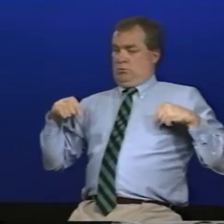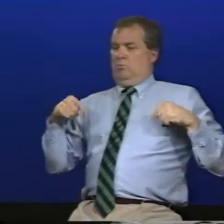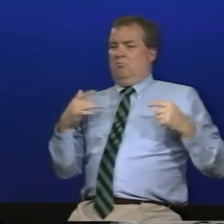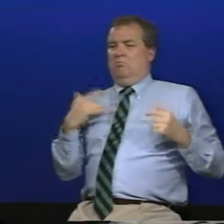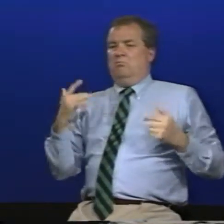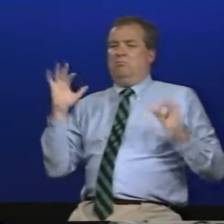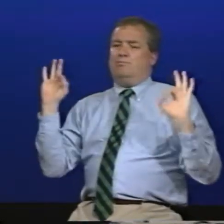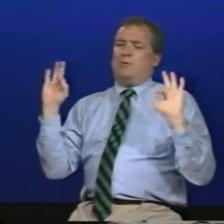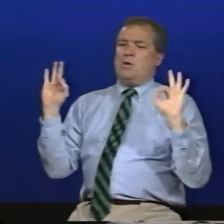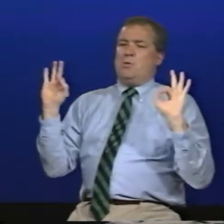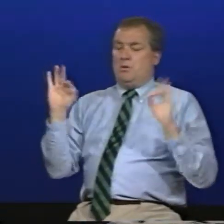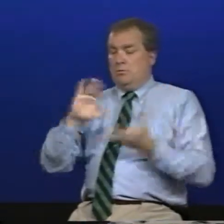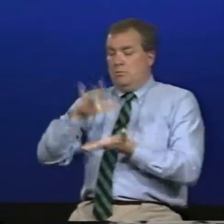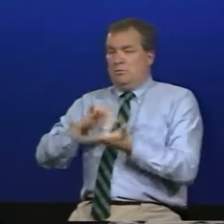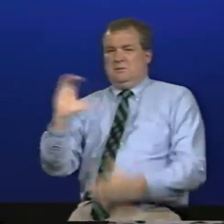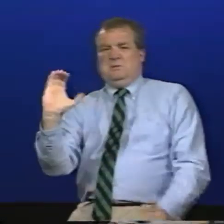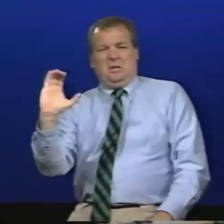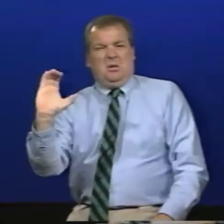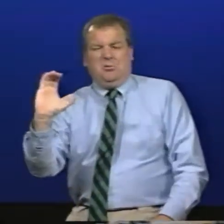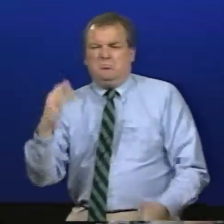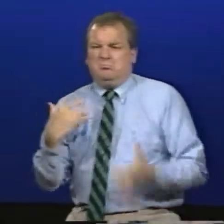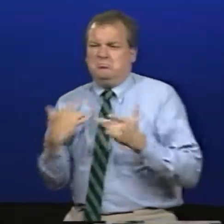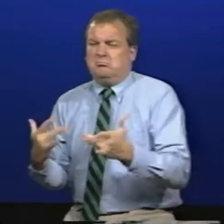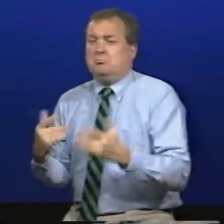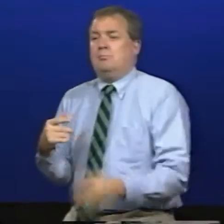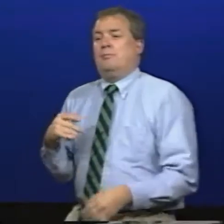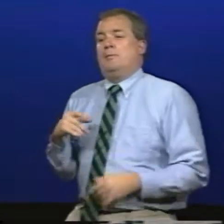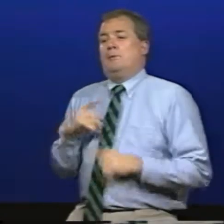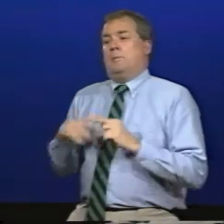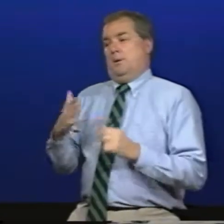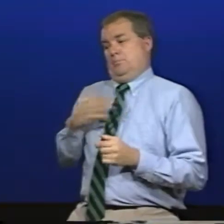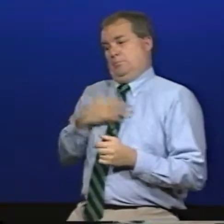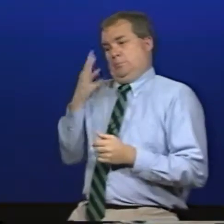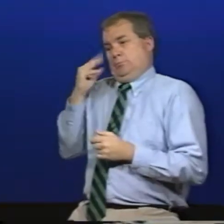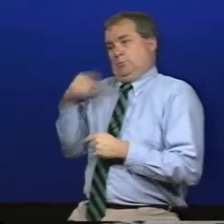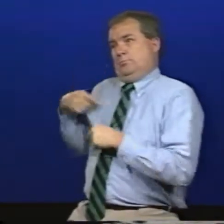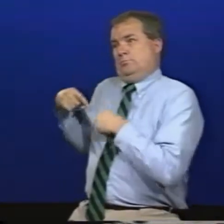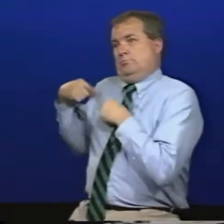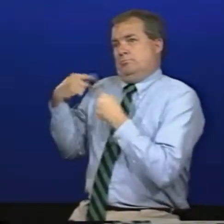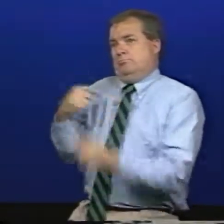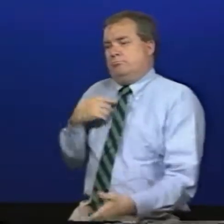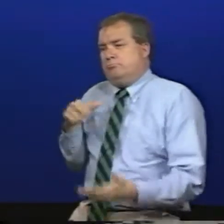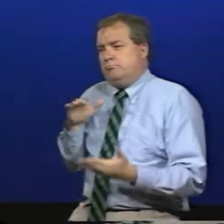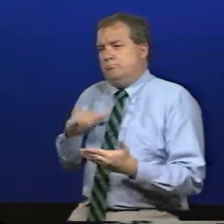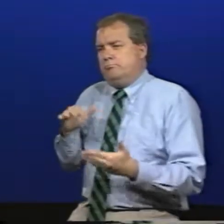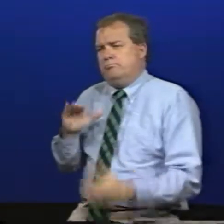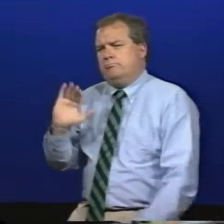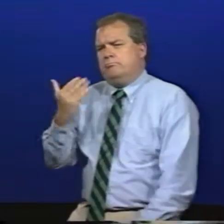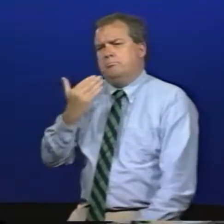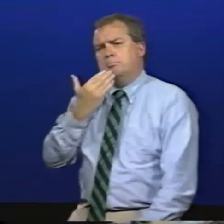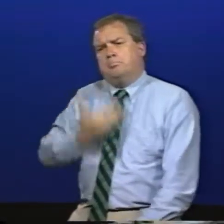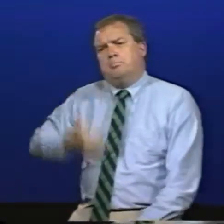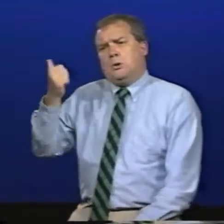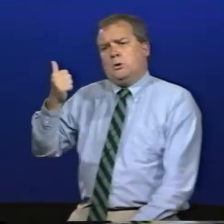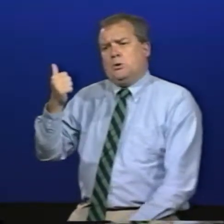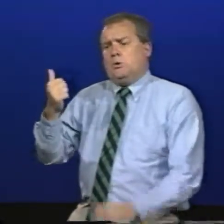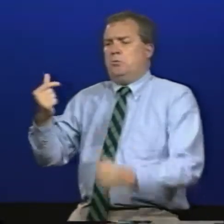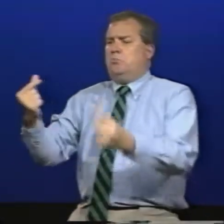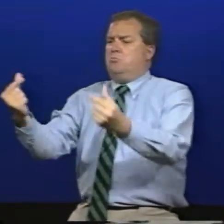front court you have two forwards and then in center court you'll put your center now what my experience has taught me that